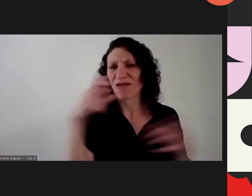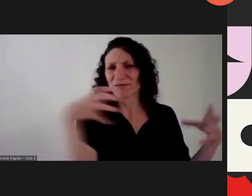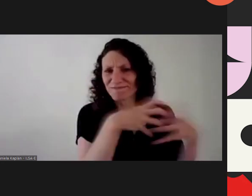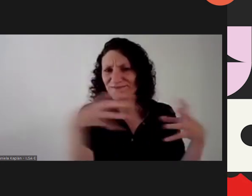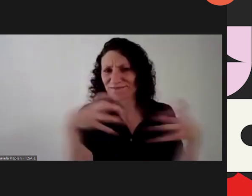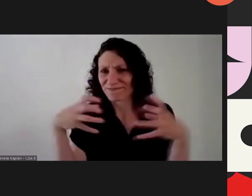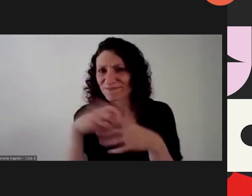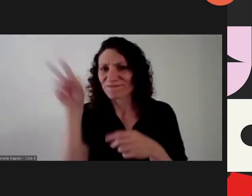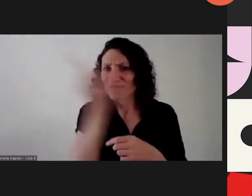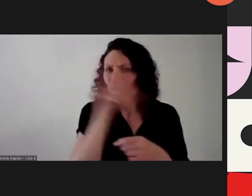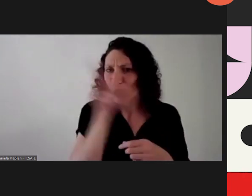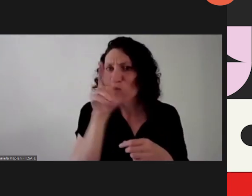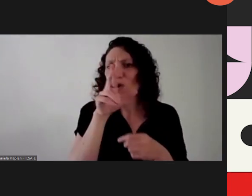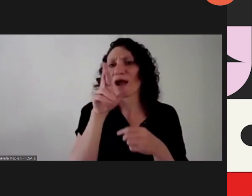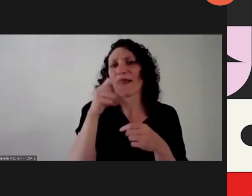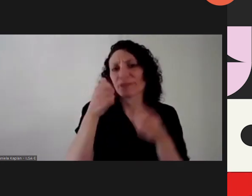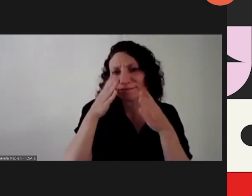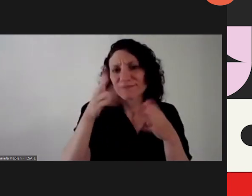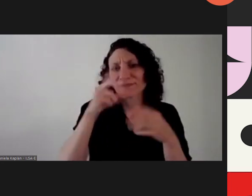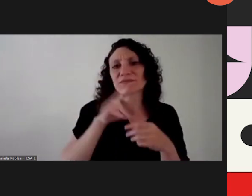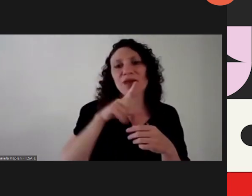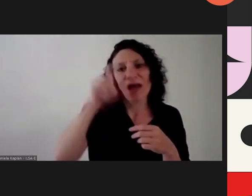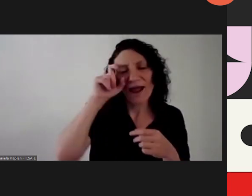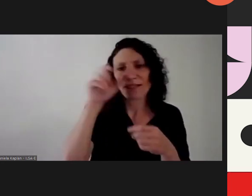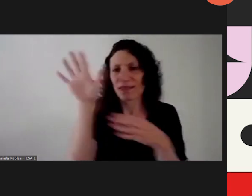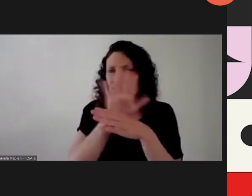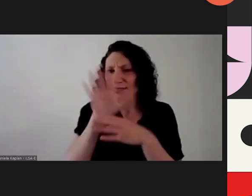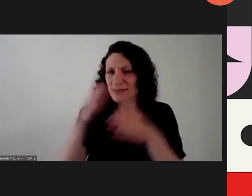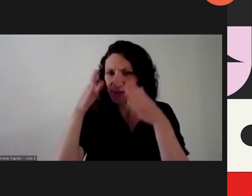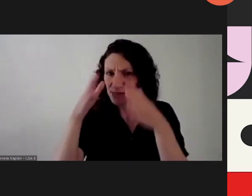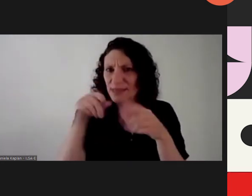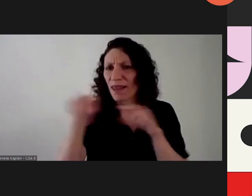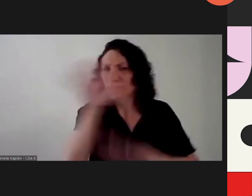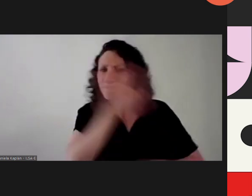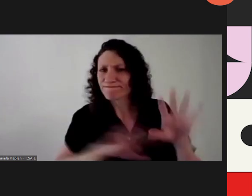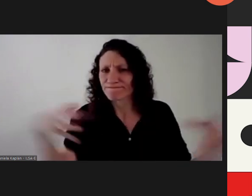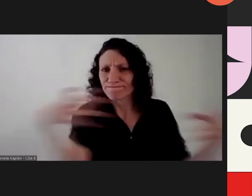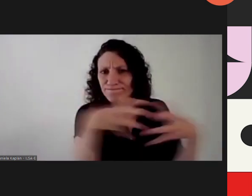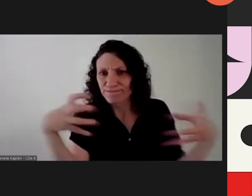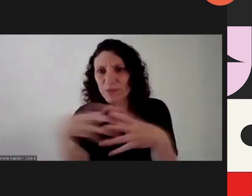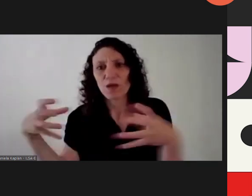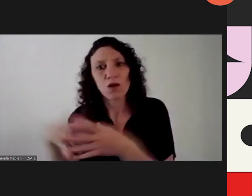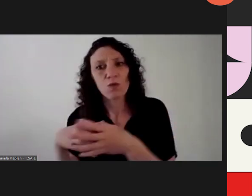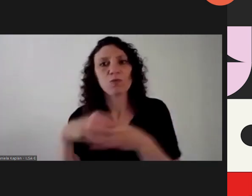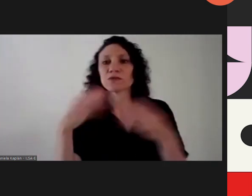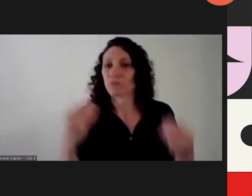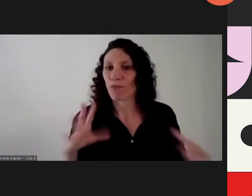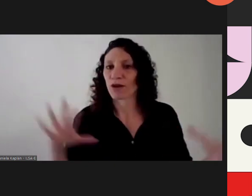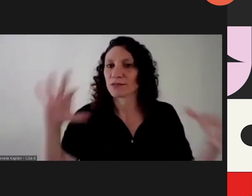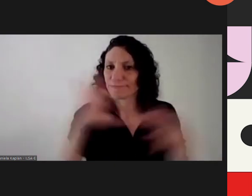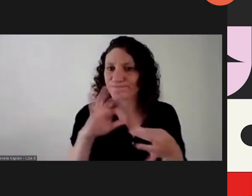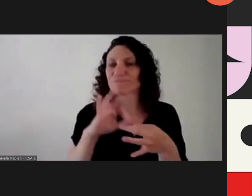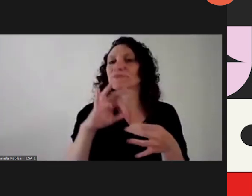of artists, artists and filmmakers are projects that actually articulate critical thinking